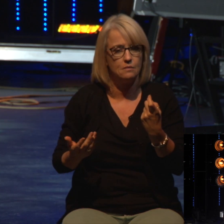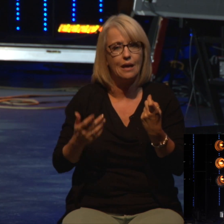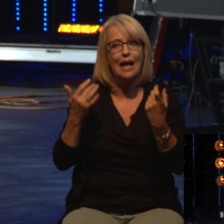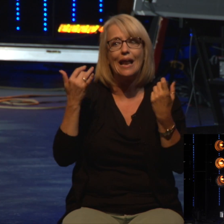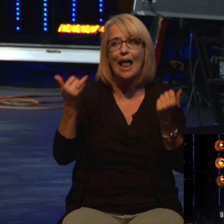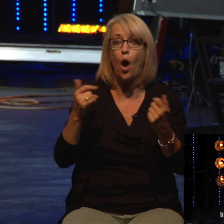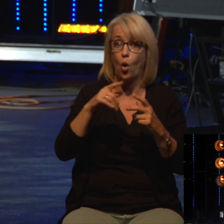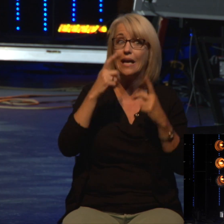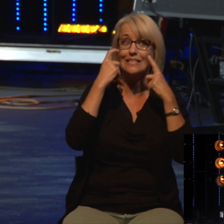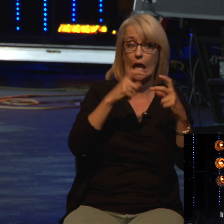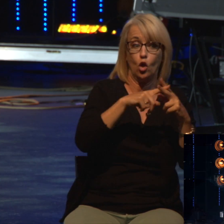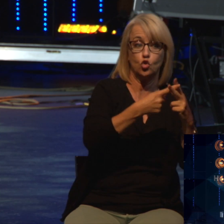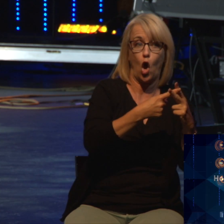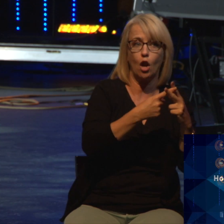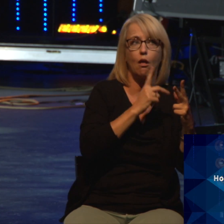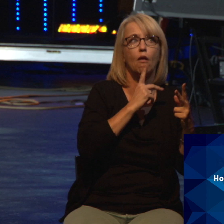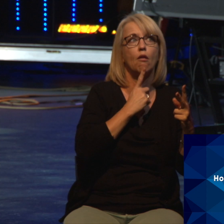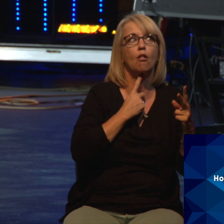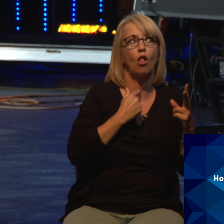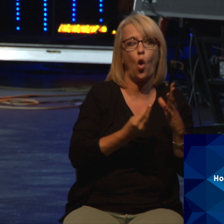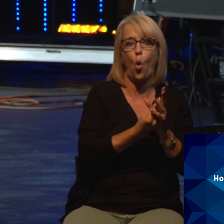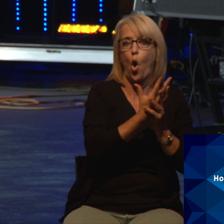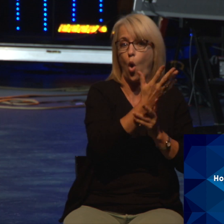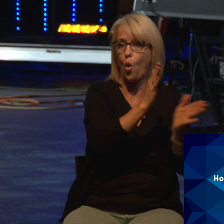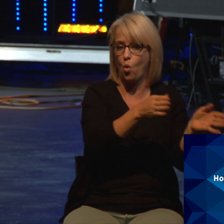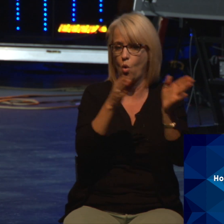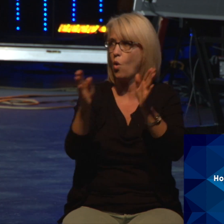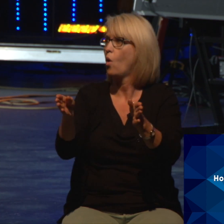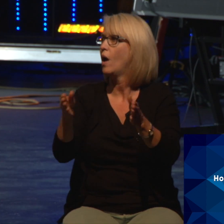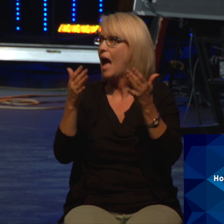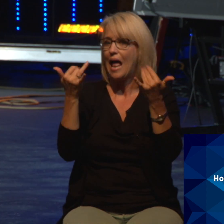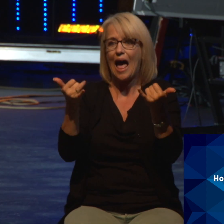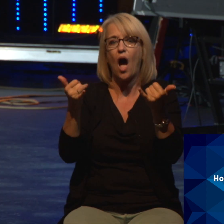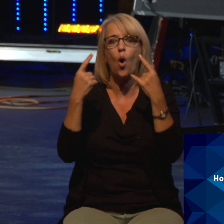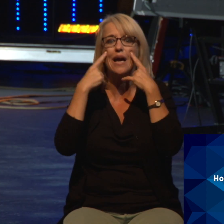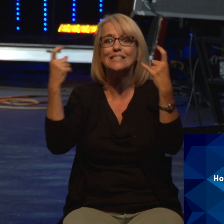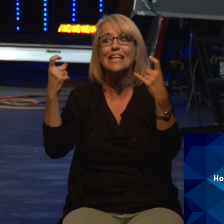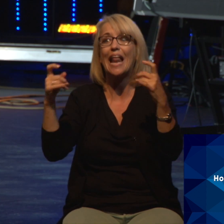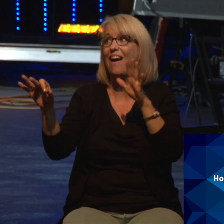how sin finds us out. Achan probably thought, I have committed a perfect crime.